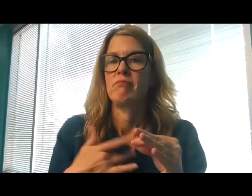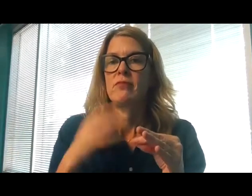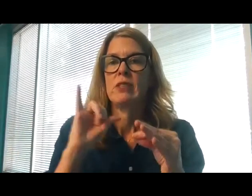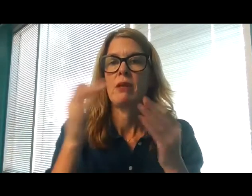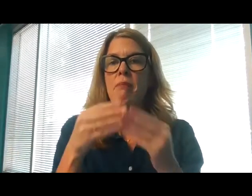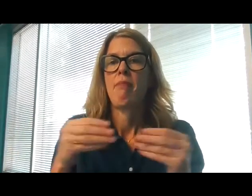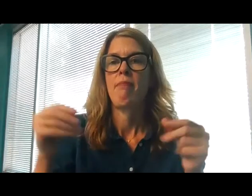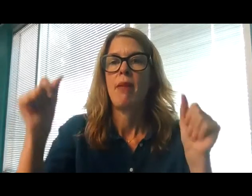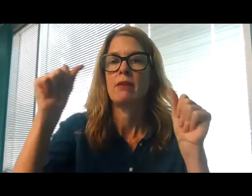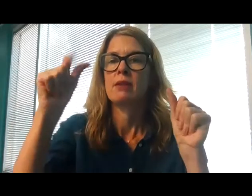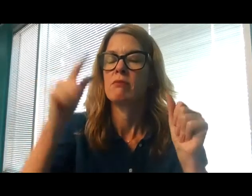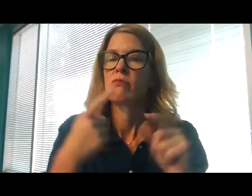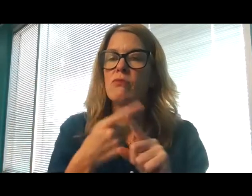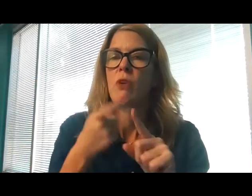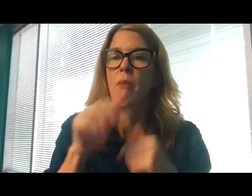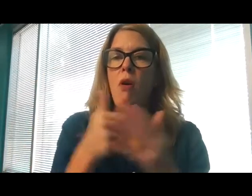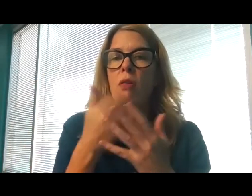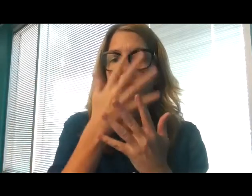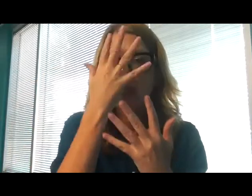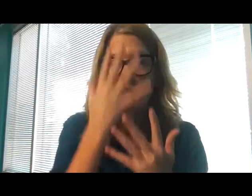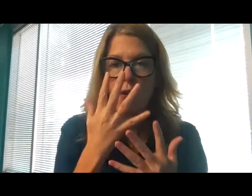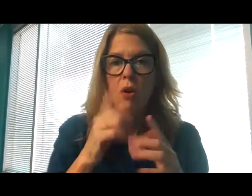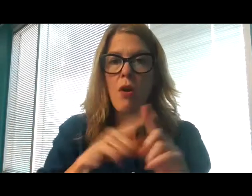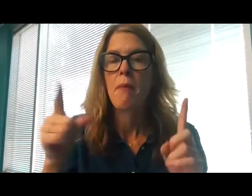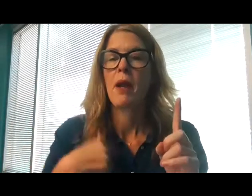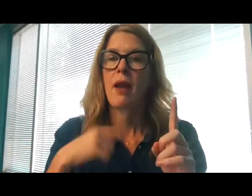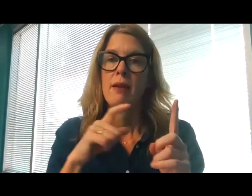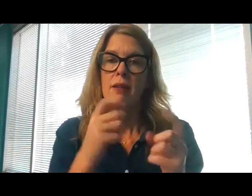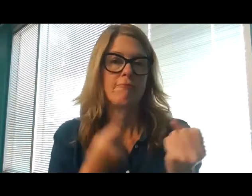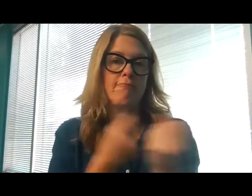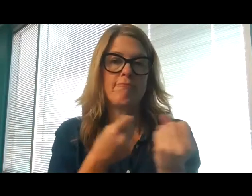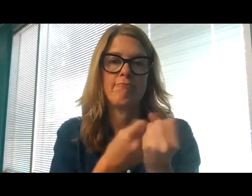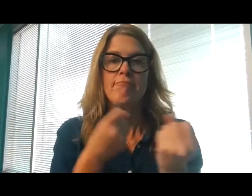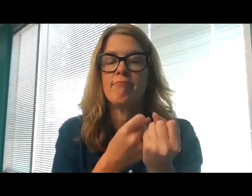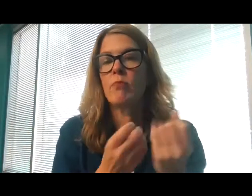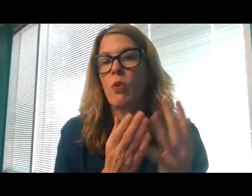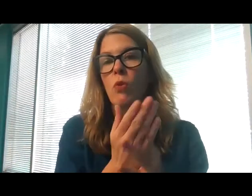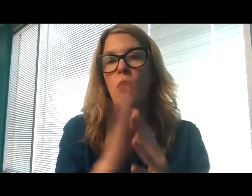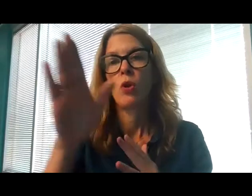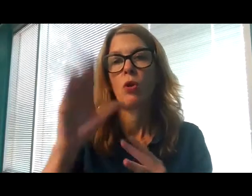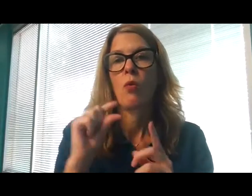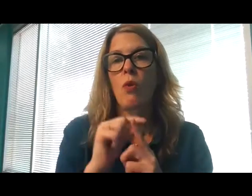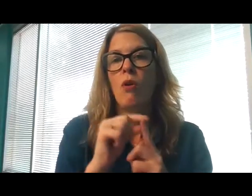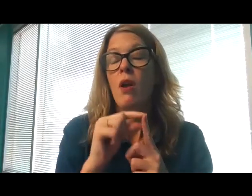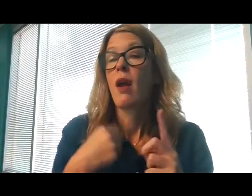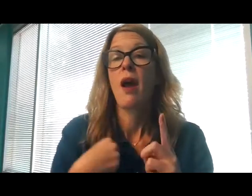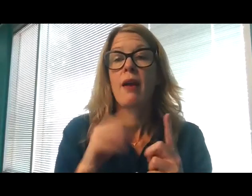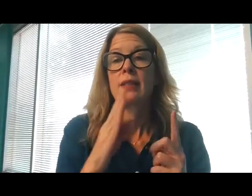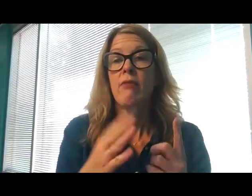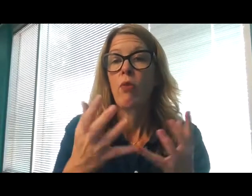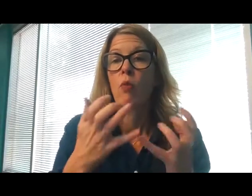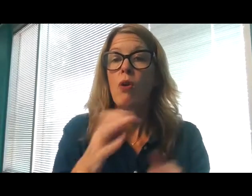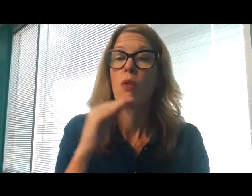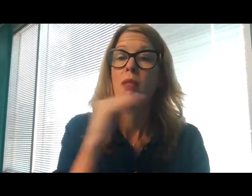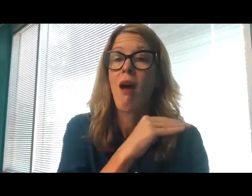Strengthen me according to your word. Take from me the way of lying. Let me find grace through your